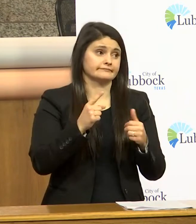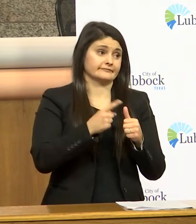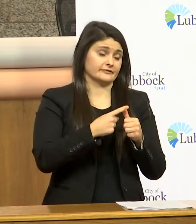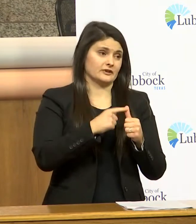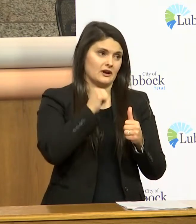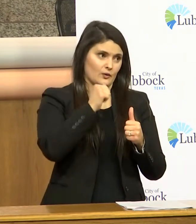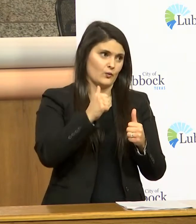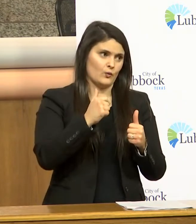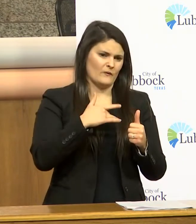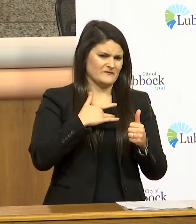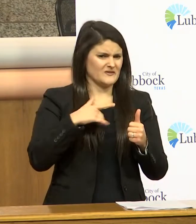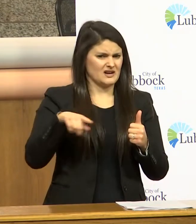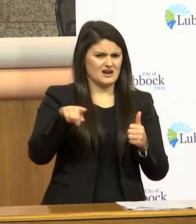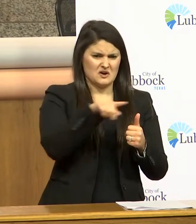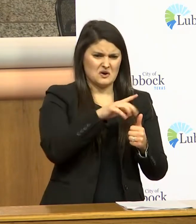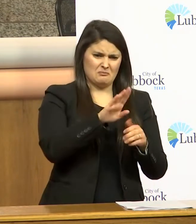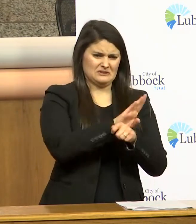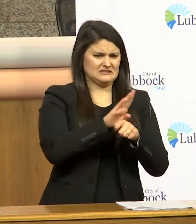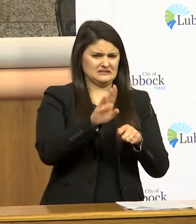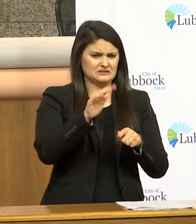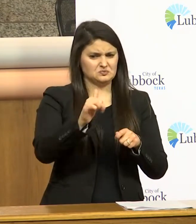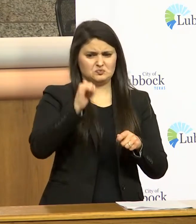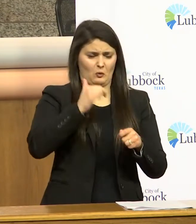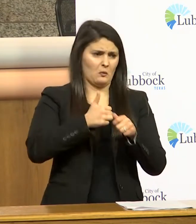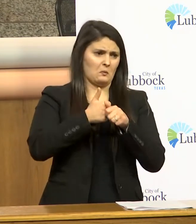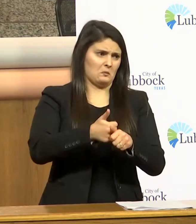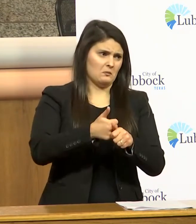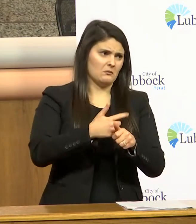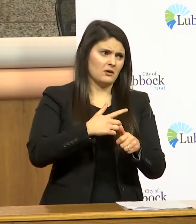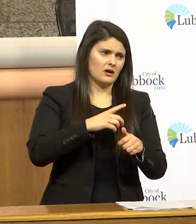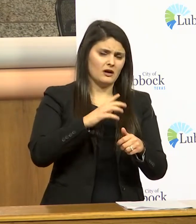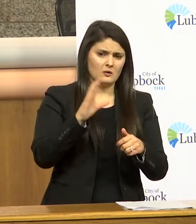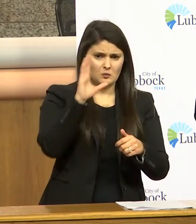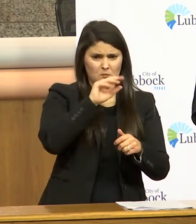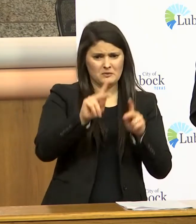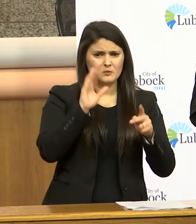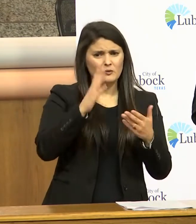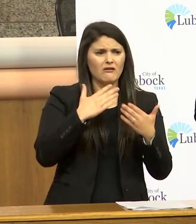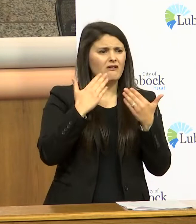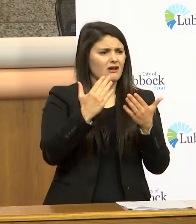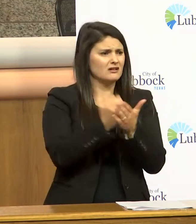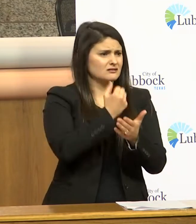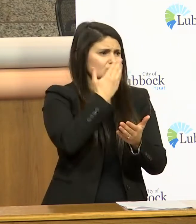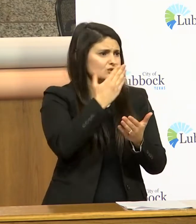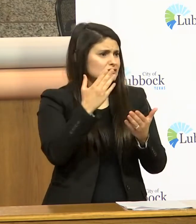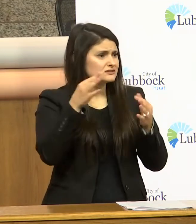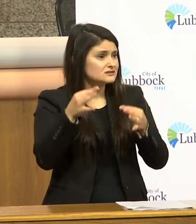i don't think it's going to get there i really think that people will make good decisions but if they do not the establishment